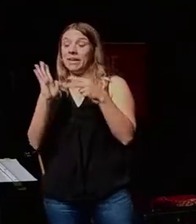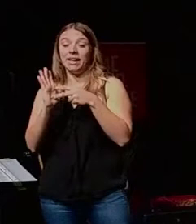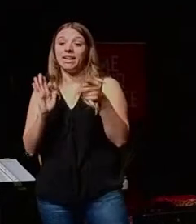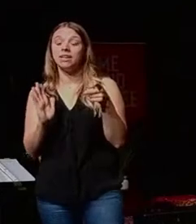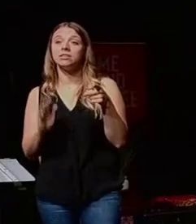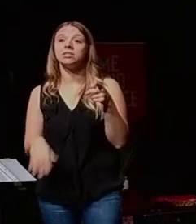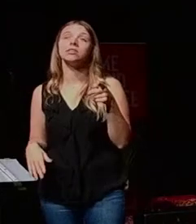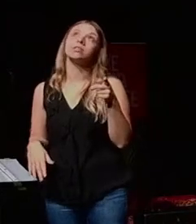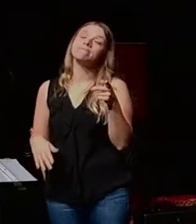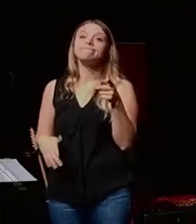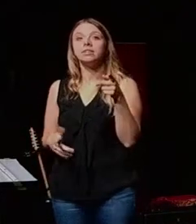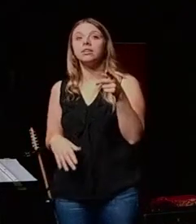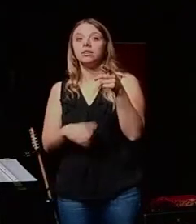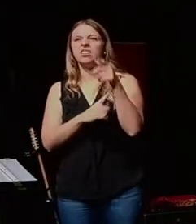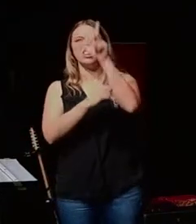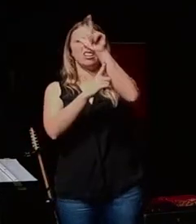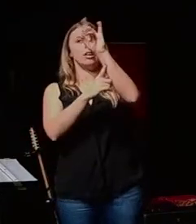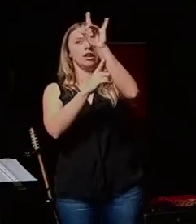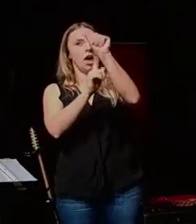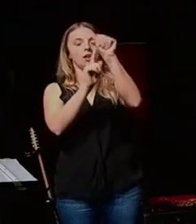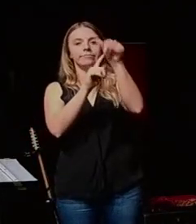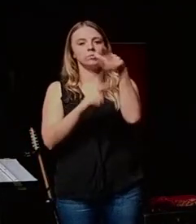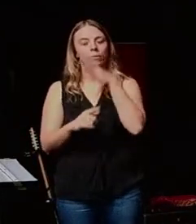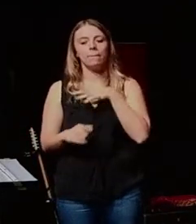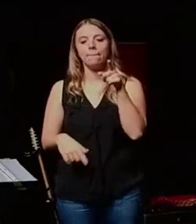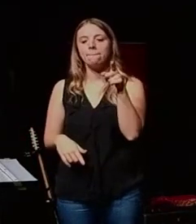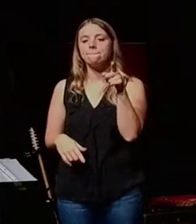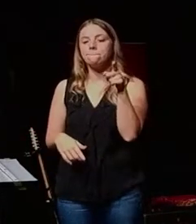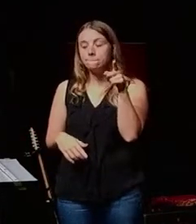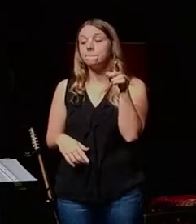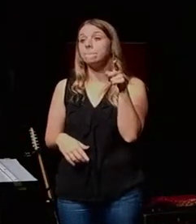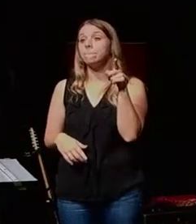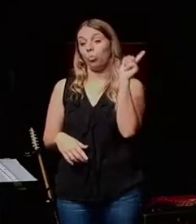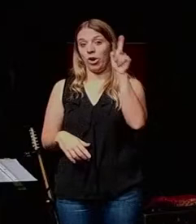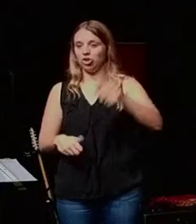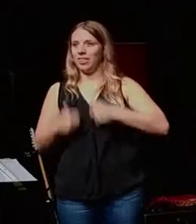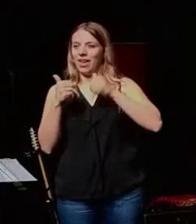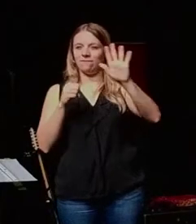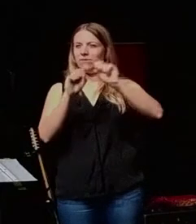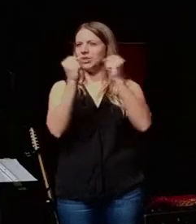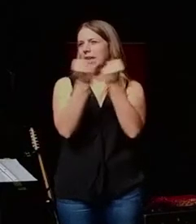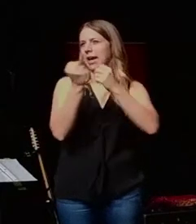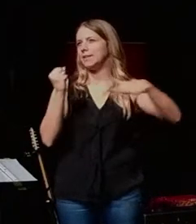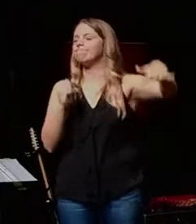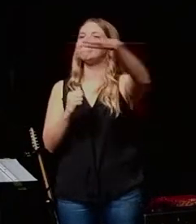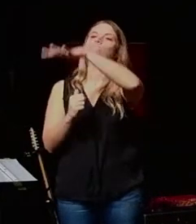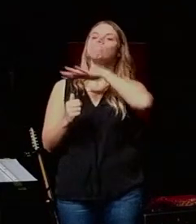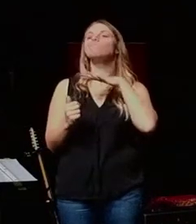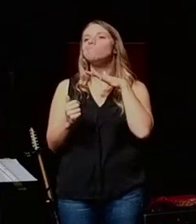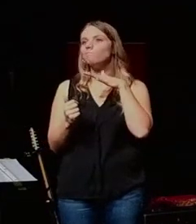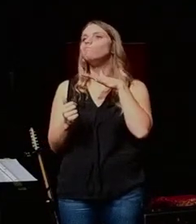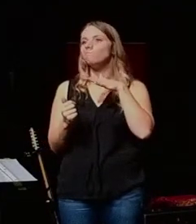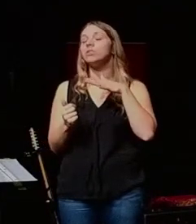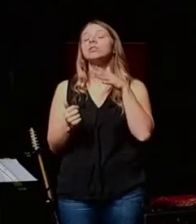that they might, she, most likely than not, because of the society she was living in, was, inherited